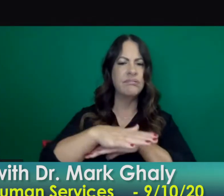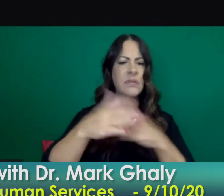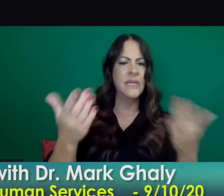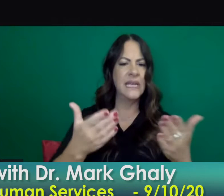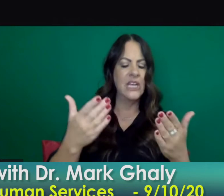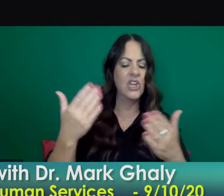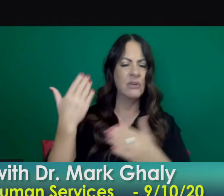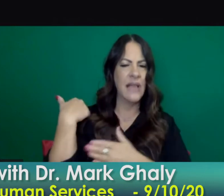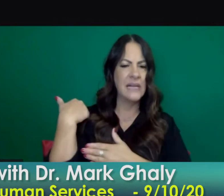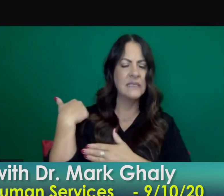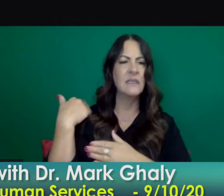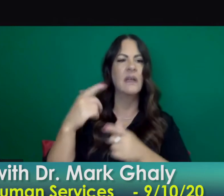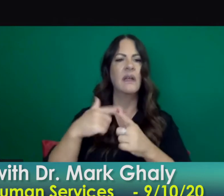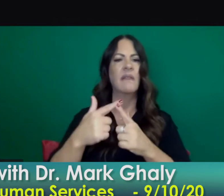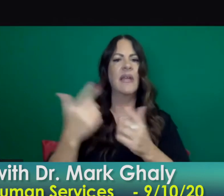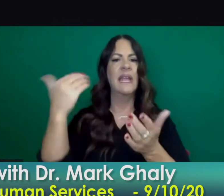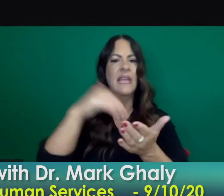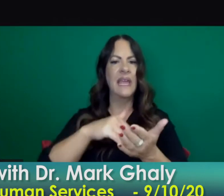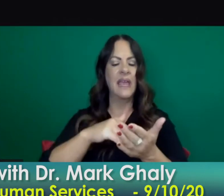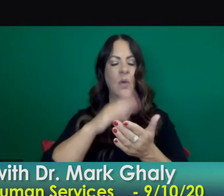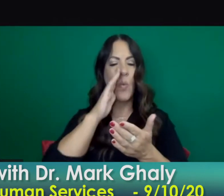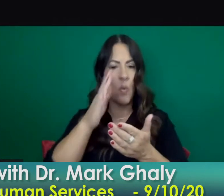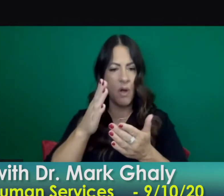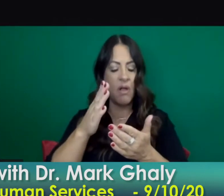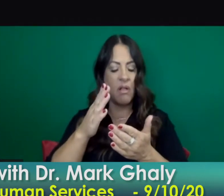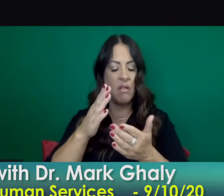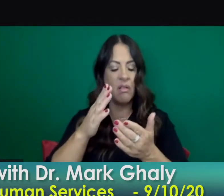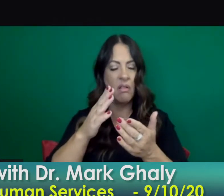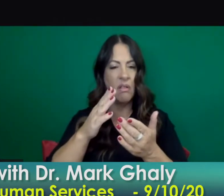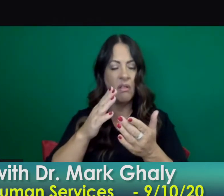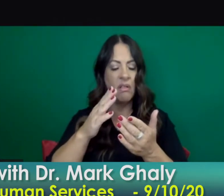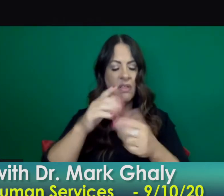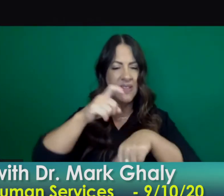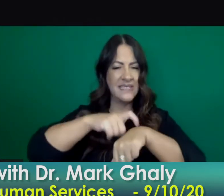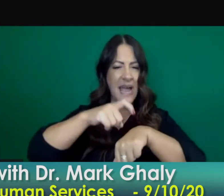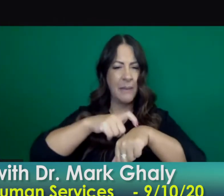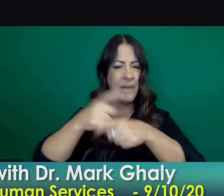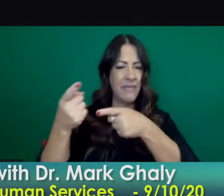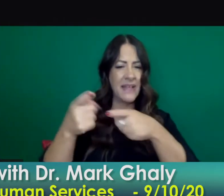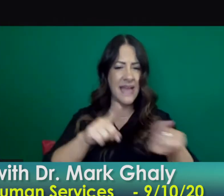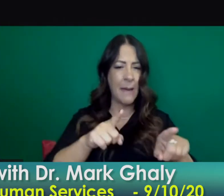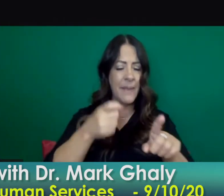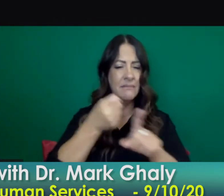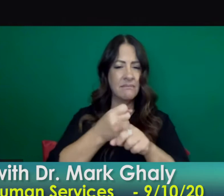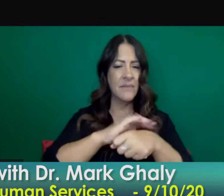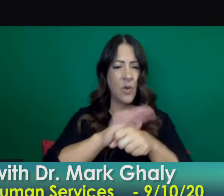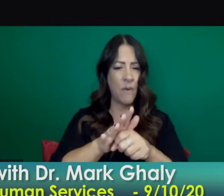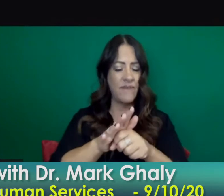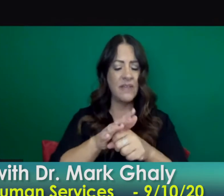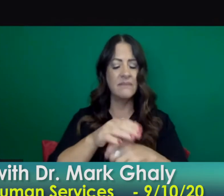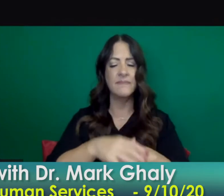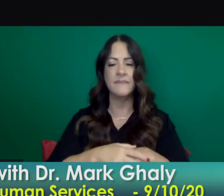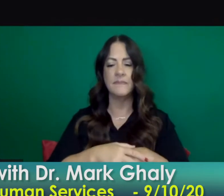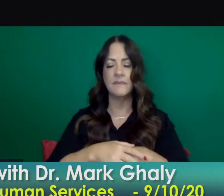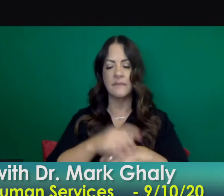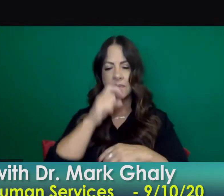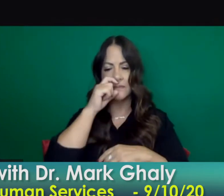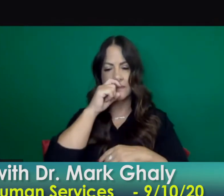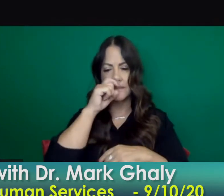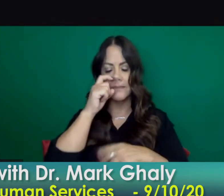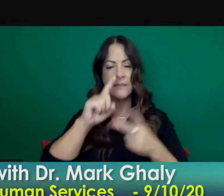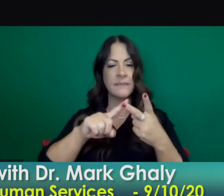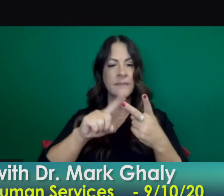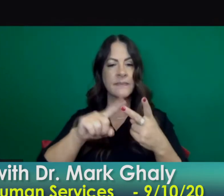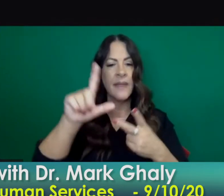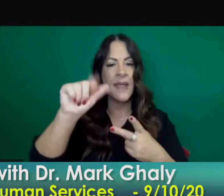than we realized is that consistent with your understanding of the timing and the second question would be uh los angeles